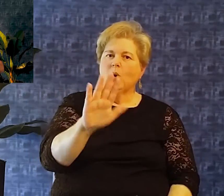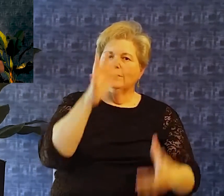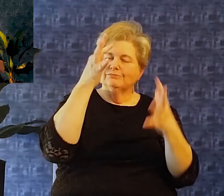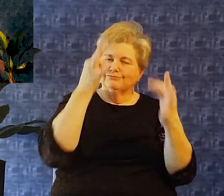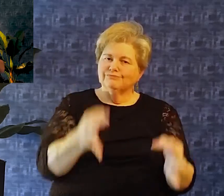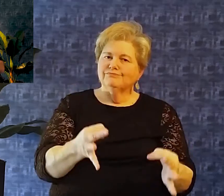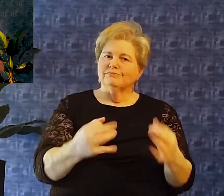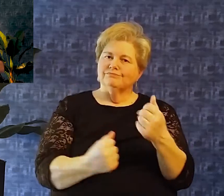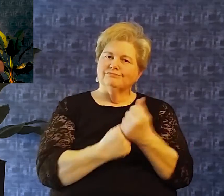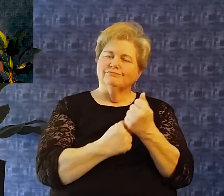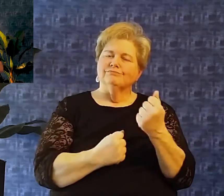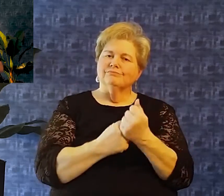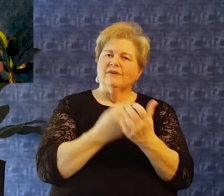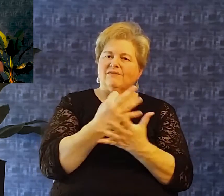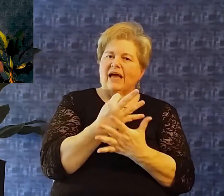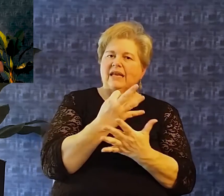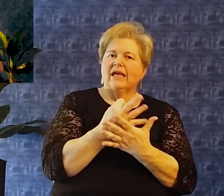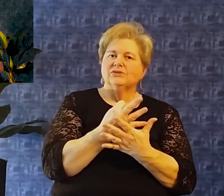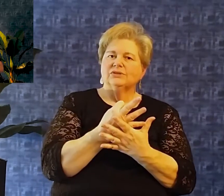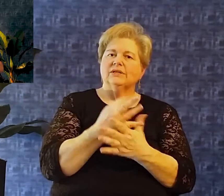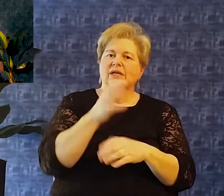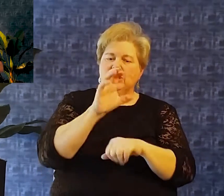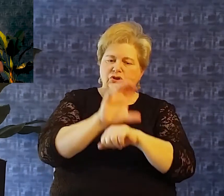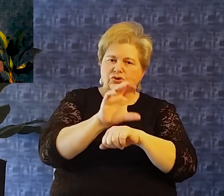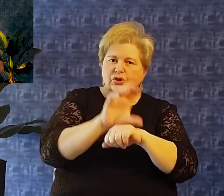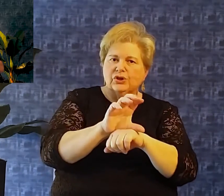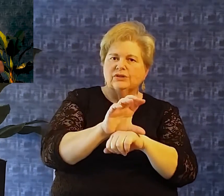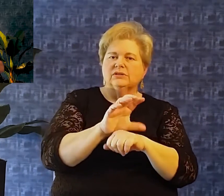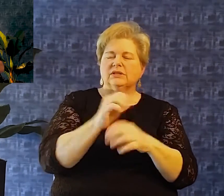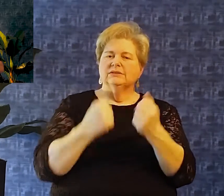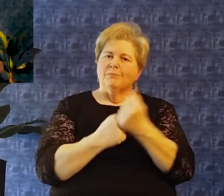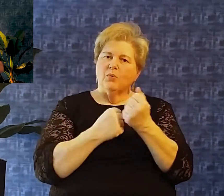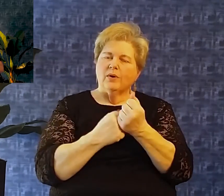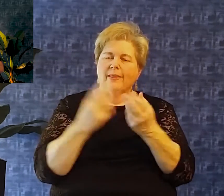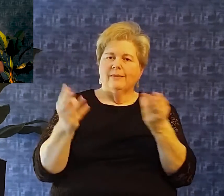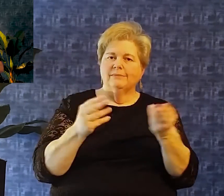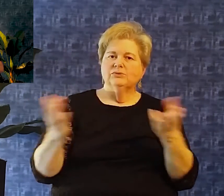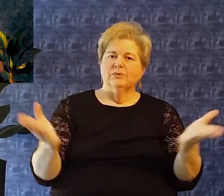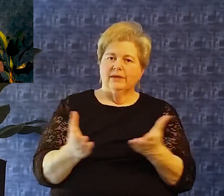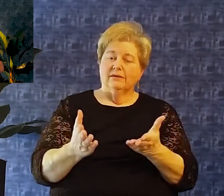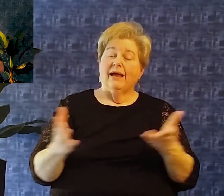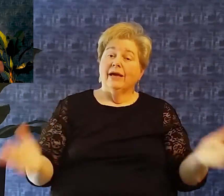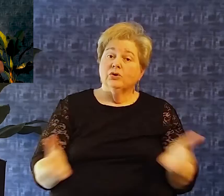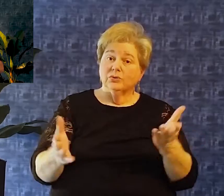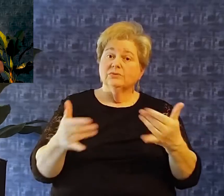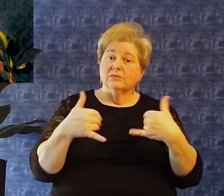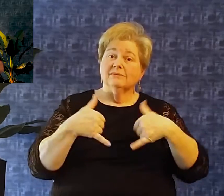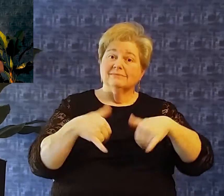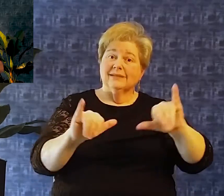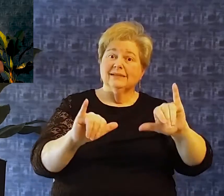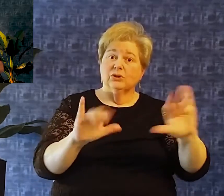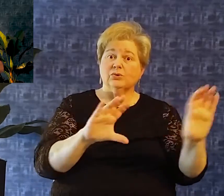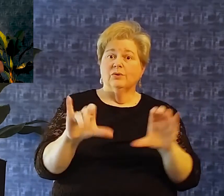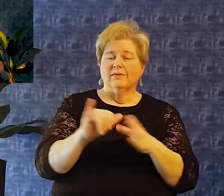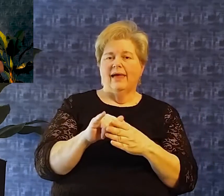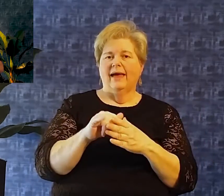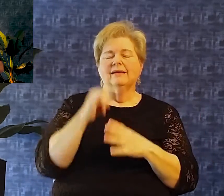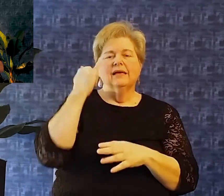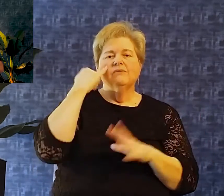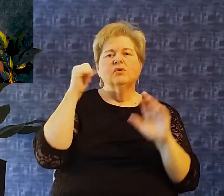let me encourage you to please keep doing that As you're able and as the lord allows you to give we certainly Encourage you to do that and I just